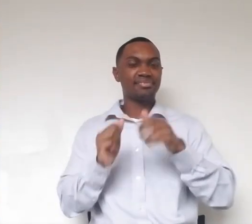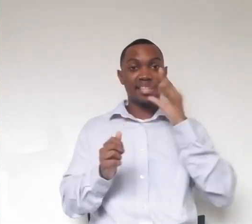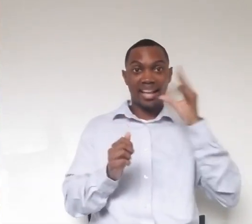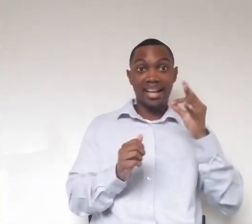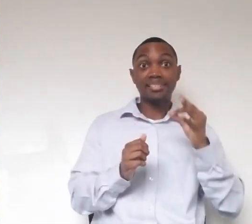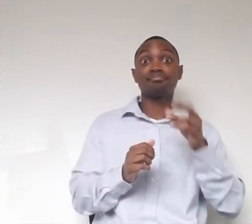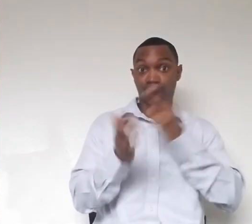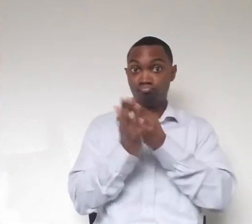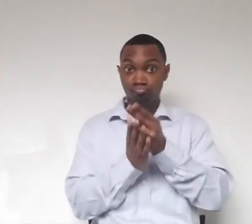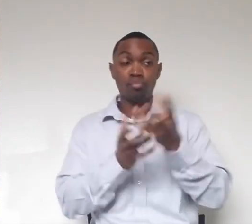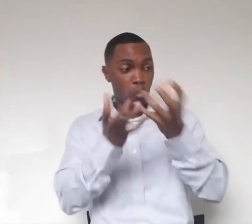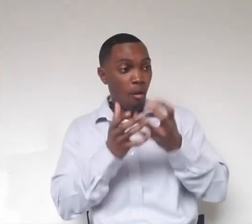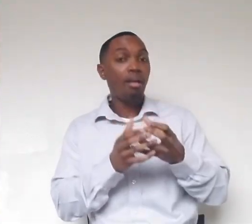And today, it looks like that cat is Amani.